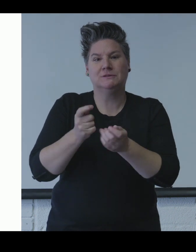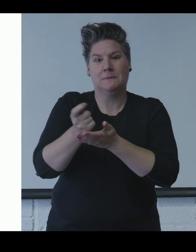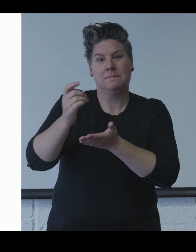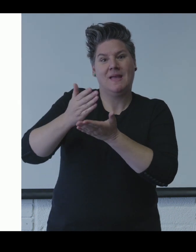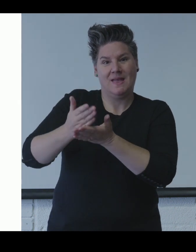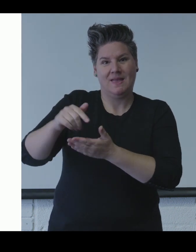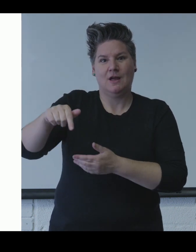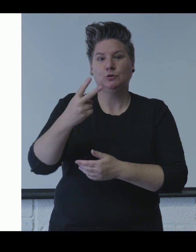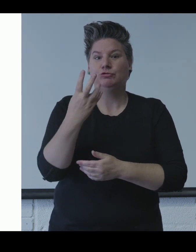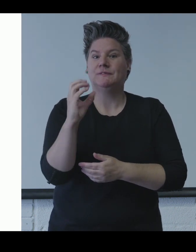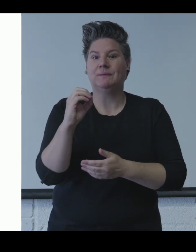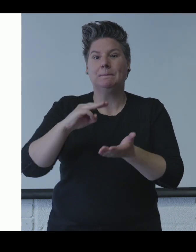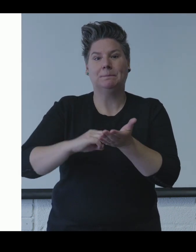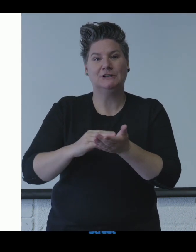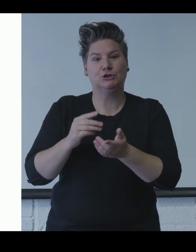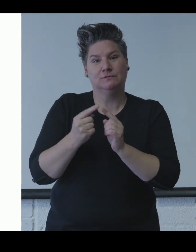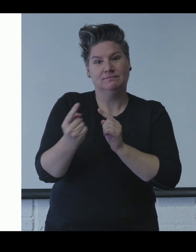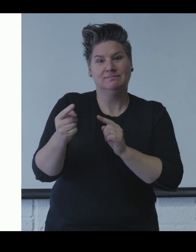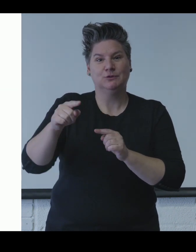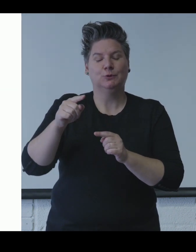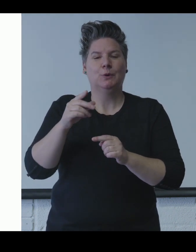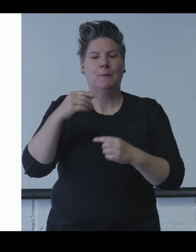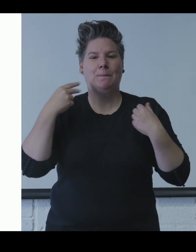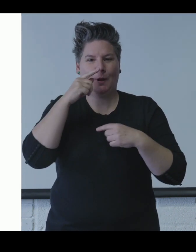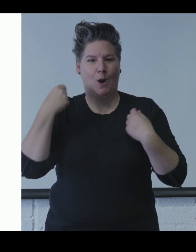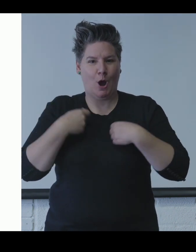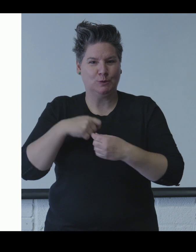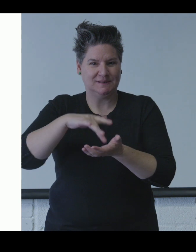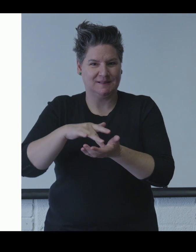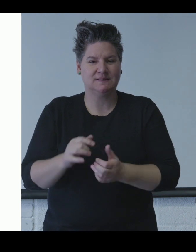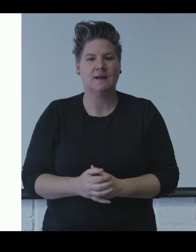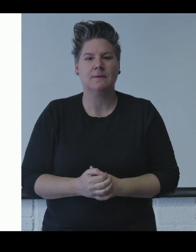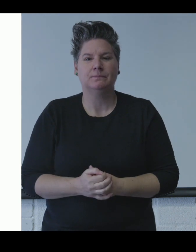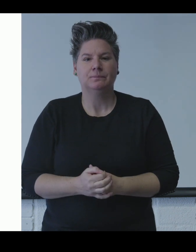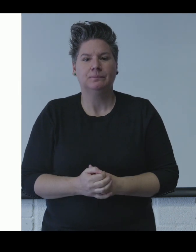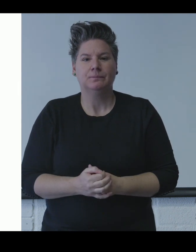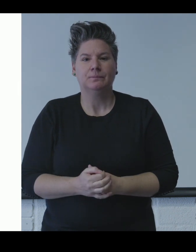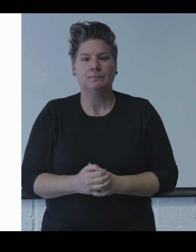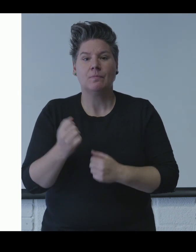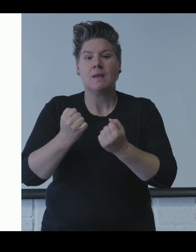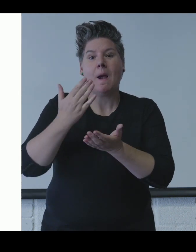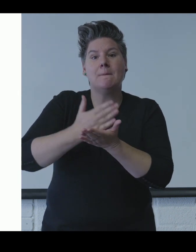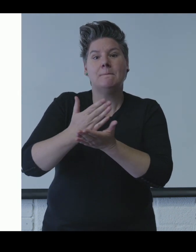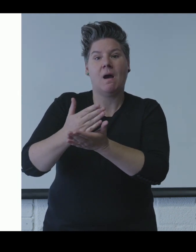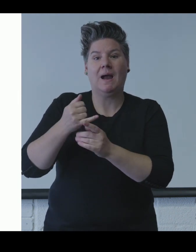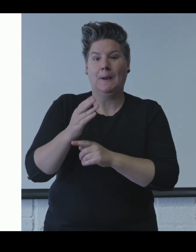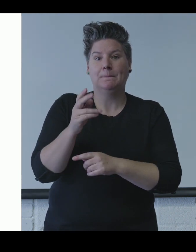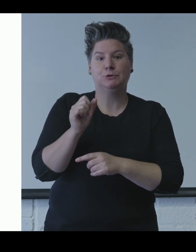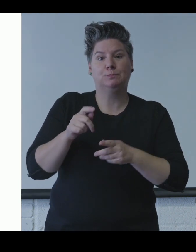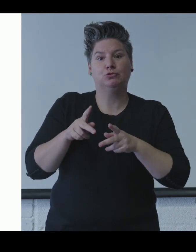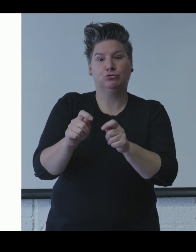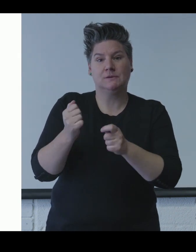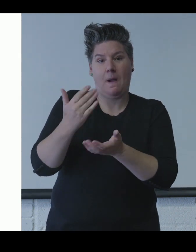Foilside Shopping Centre, Foil Street Car Park and Society Street Pay and Display Surface Car Park.